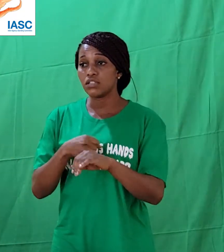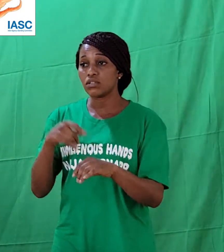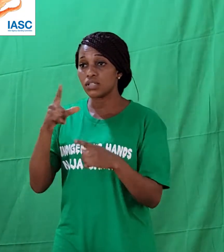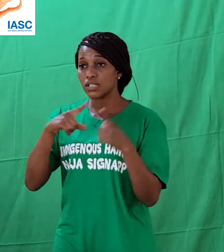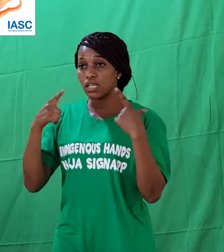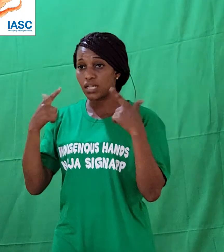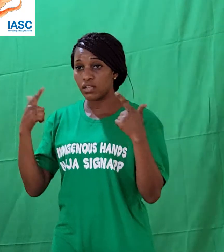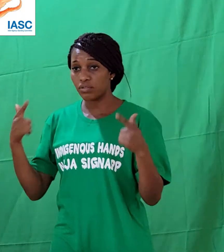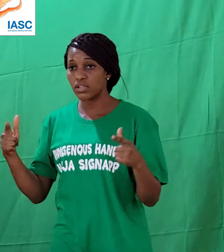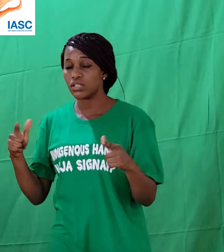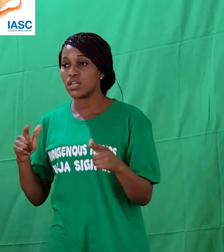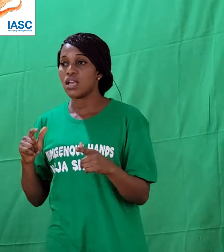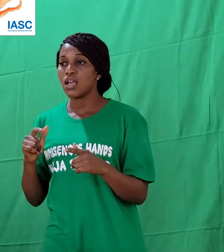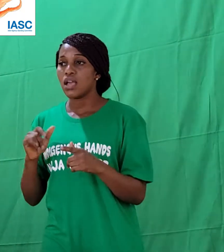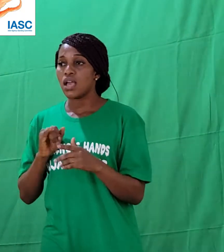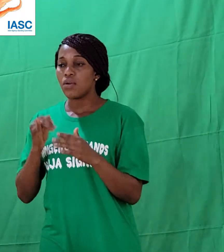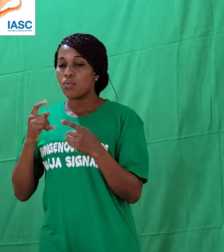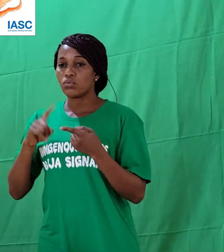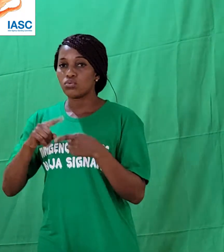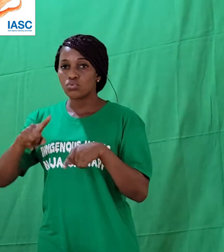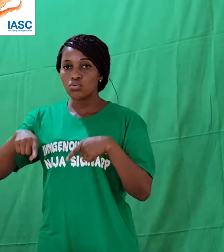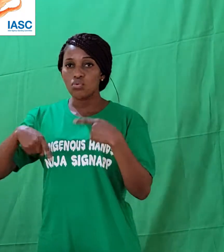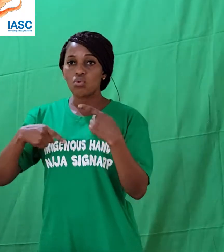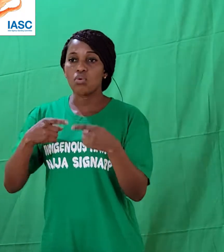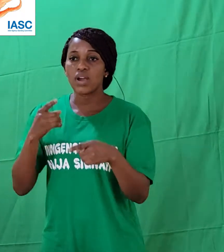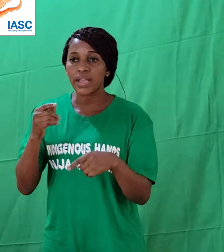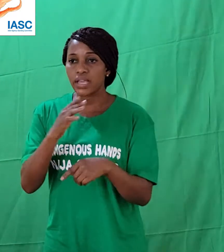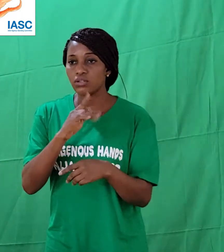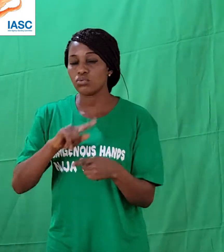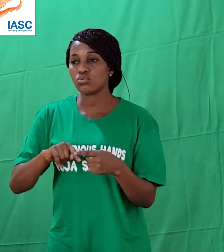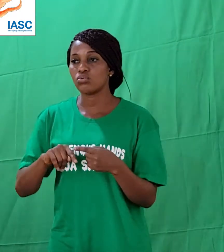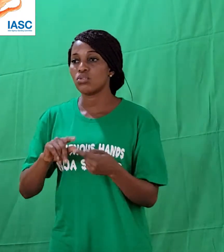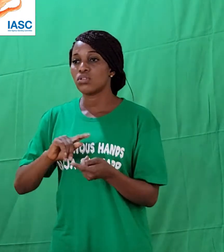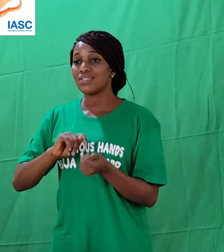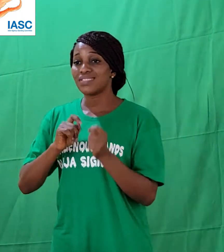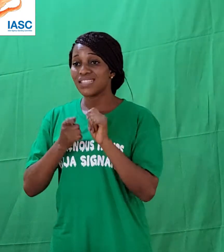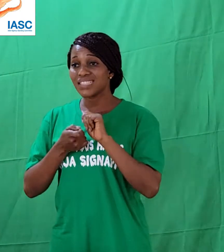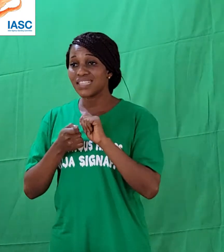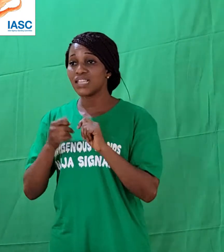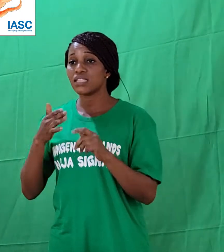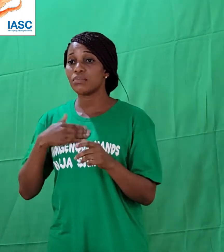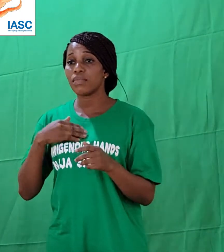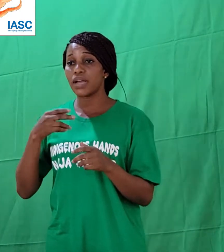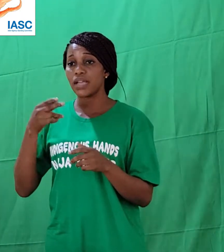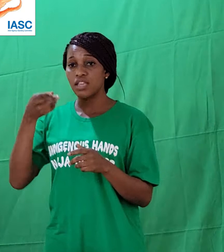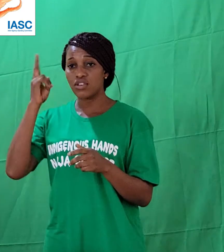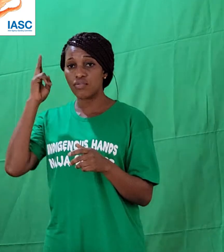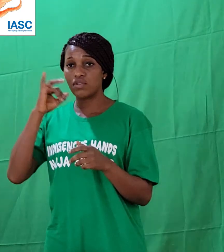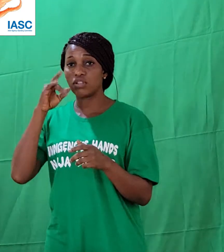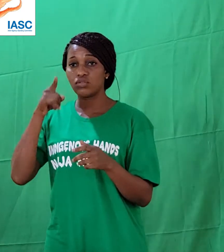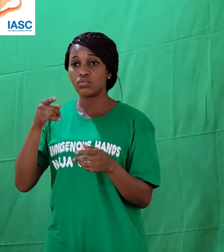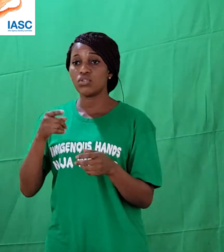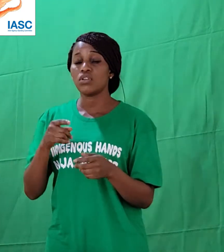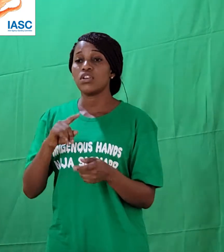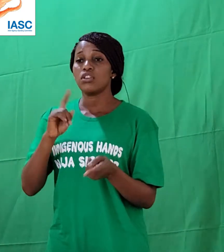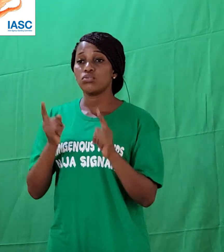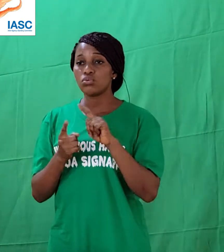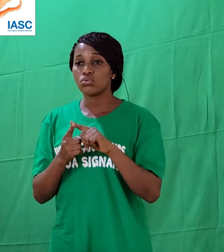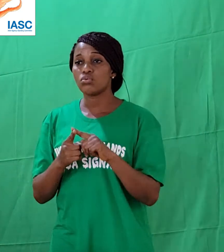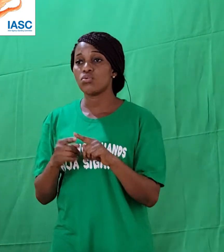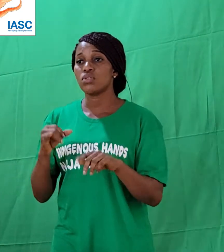to translate My Hero Is You into Indigenous Nigerian Sign Language.